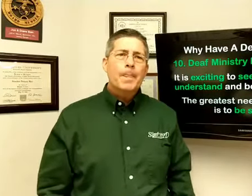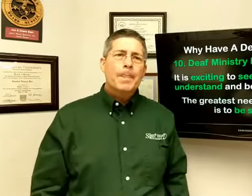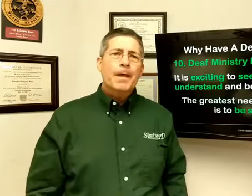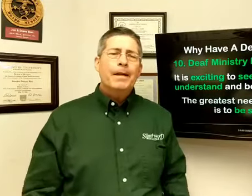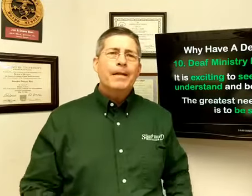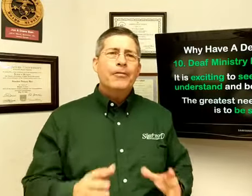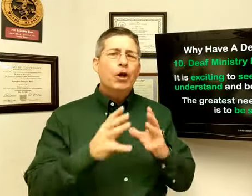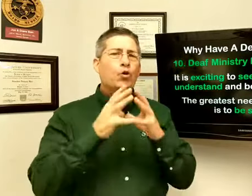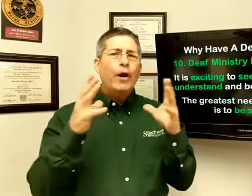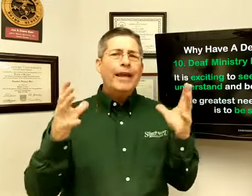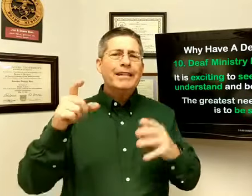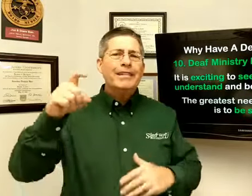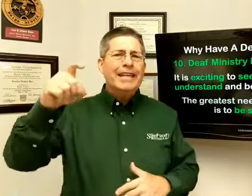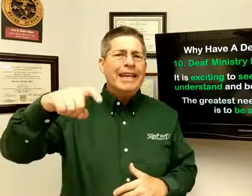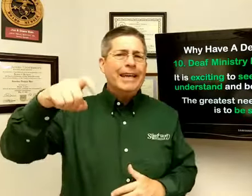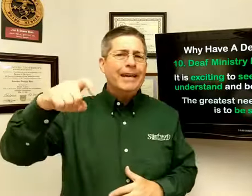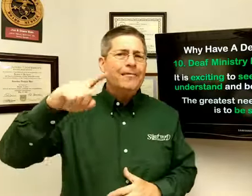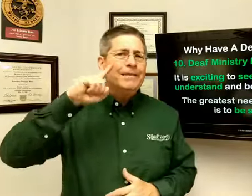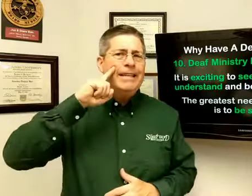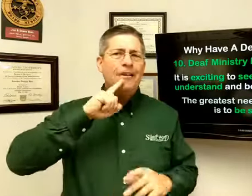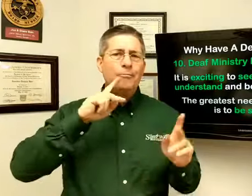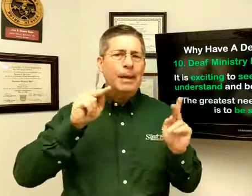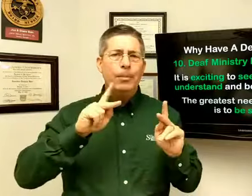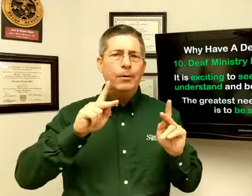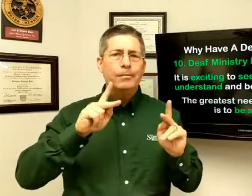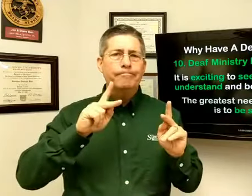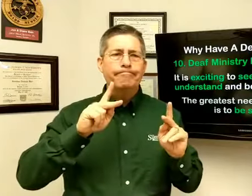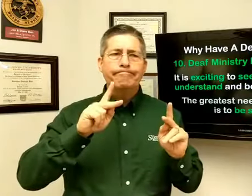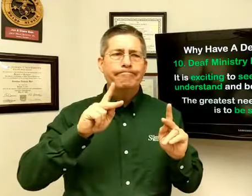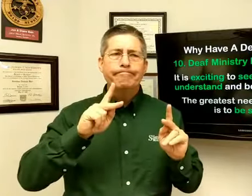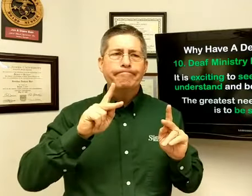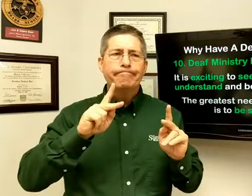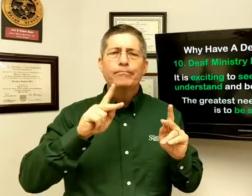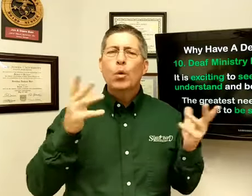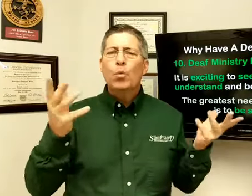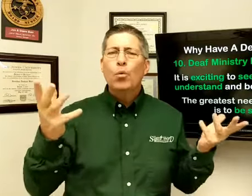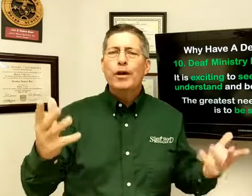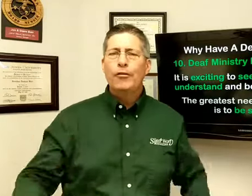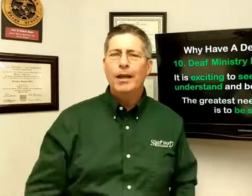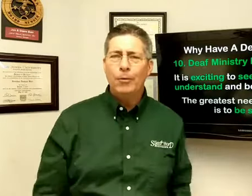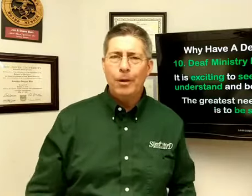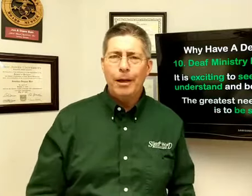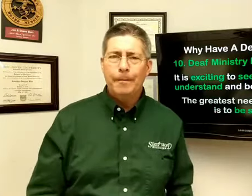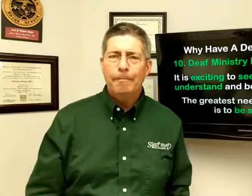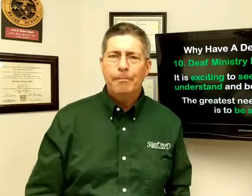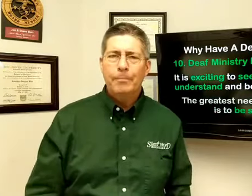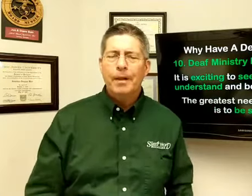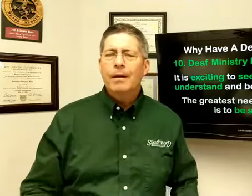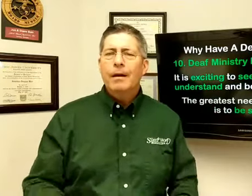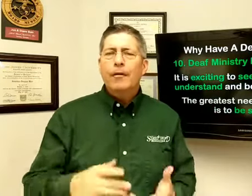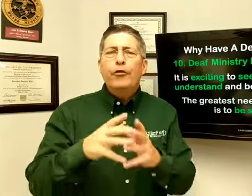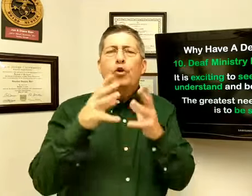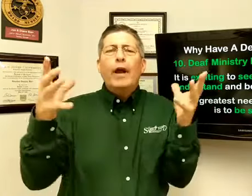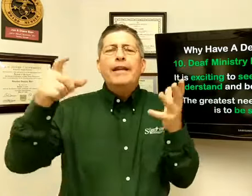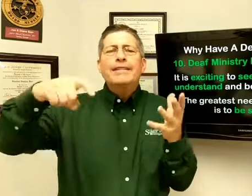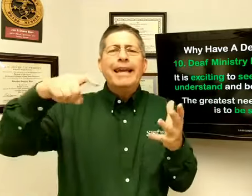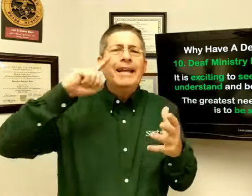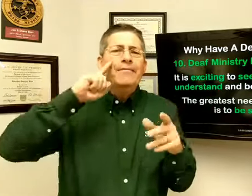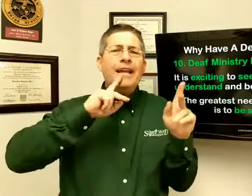The greatest need of deaf people. What do you think it would be? The greatest need of deaf